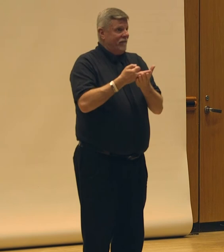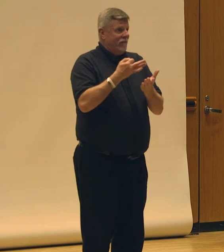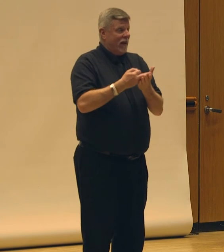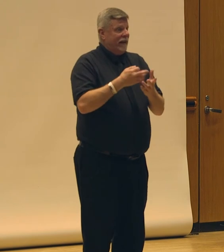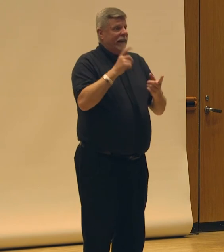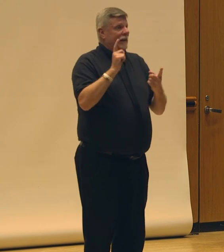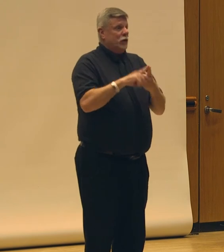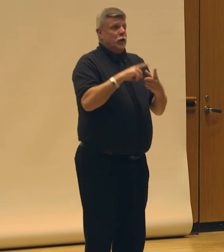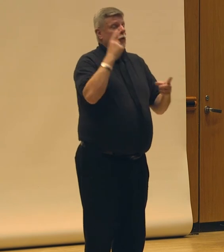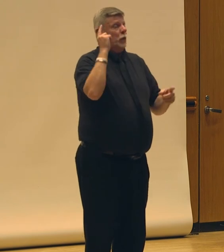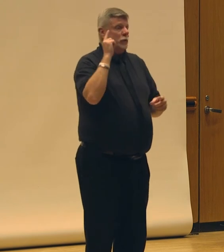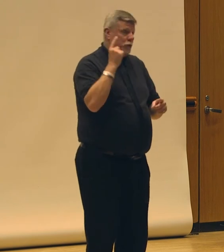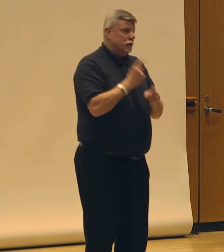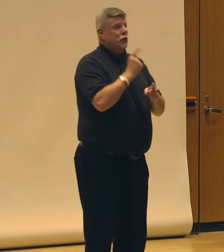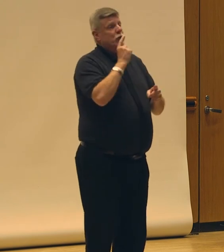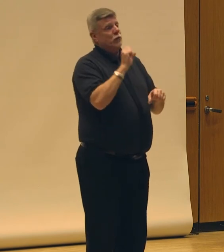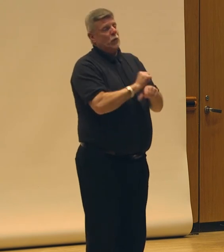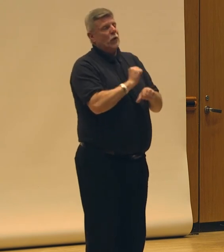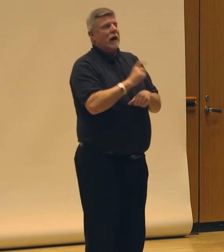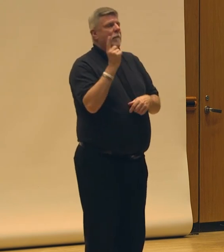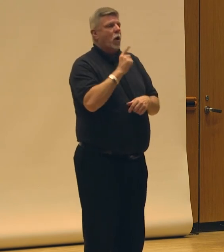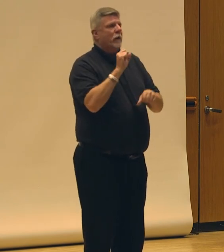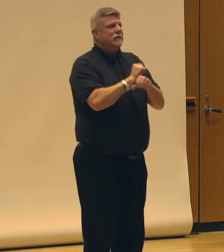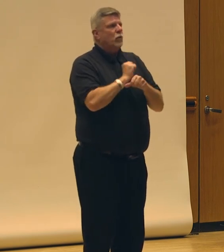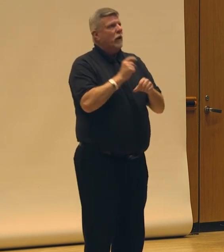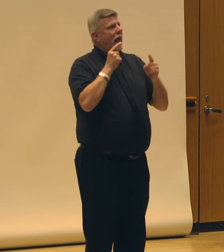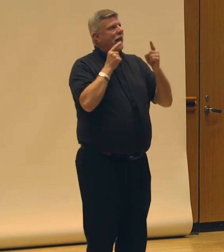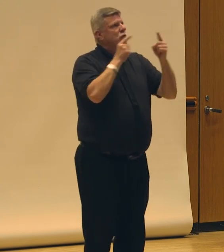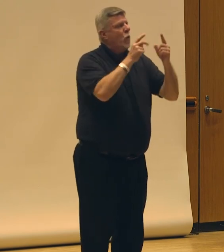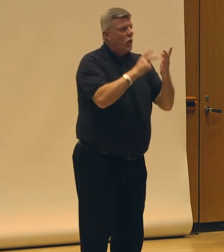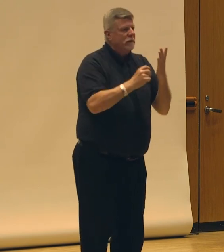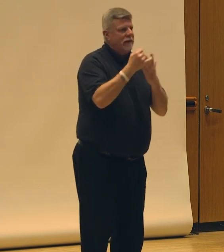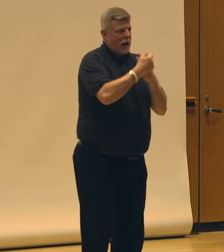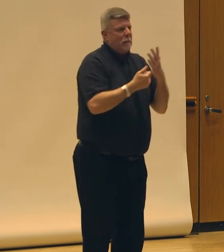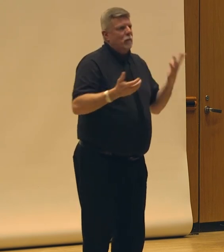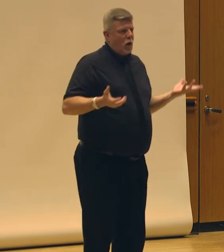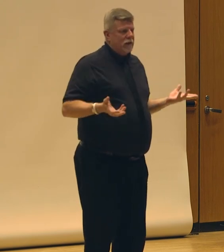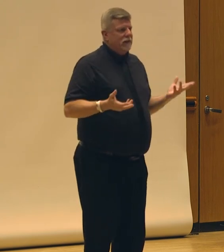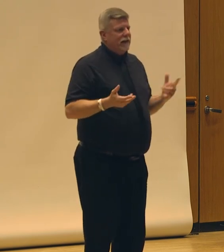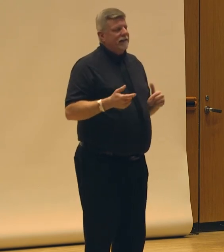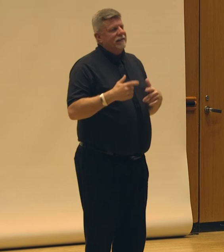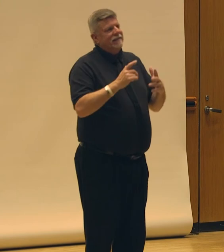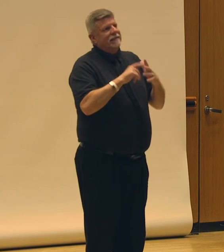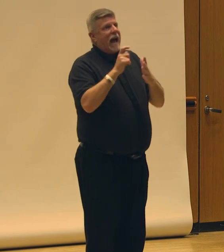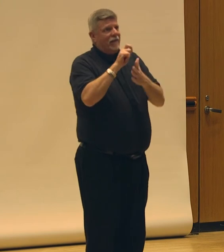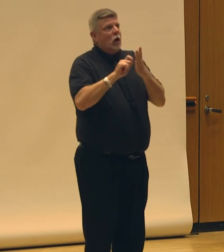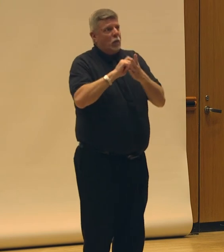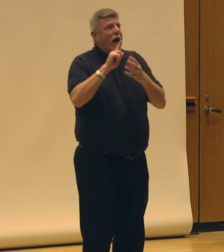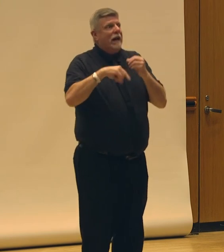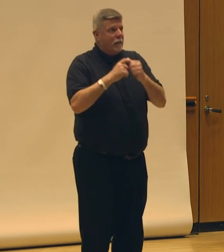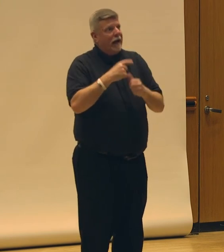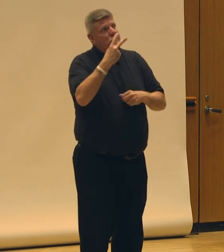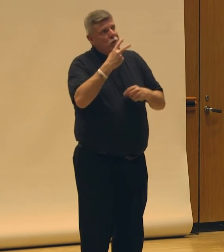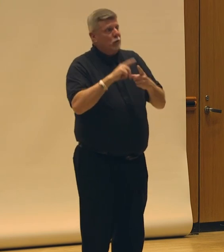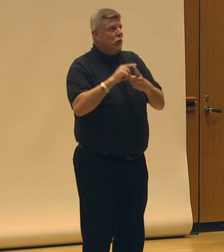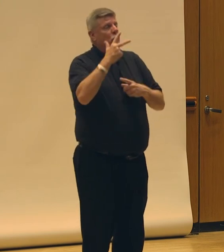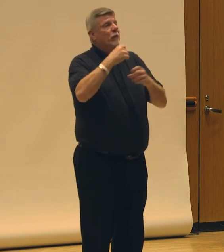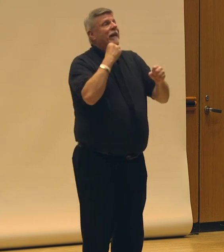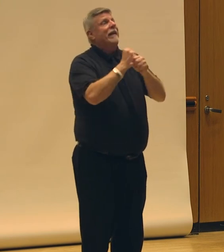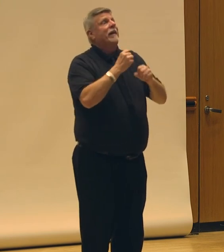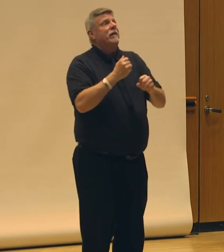work. I work towards a project, and I have to be writing about it two to three years ahead of even getting into a studio.